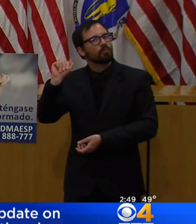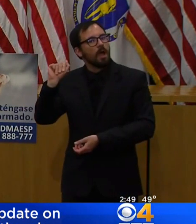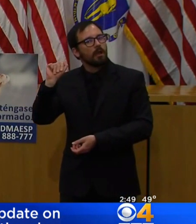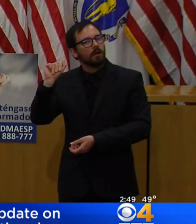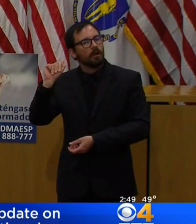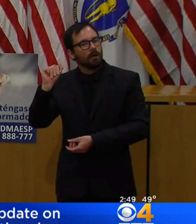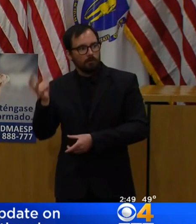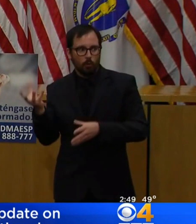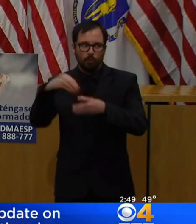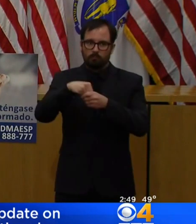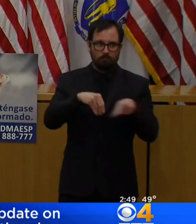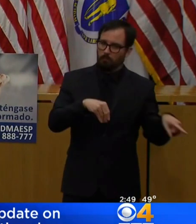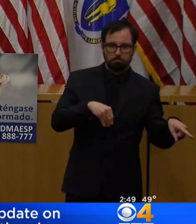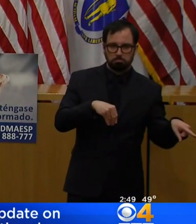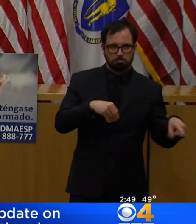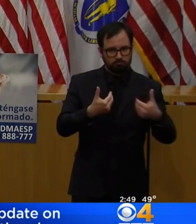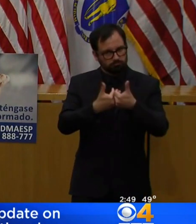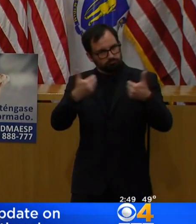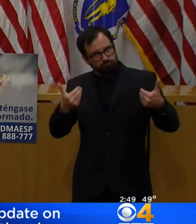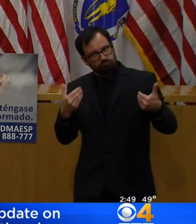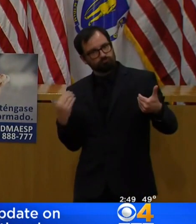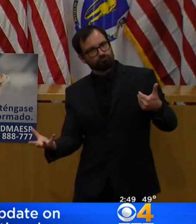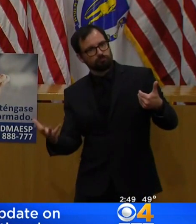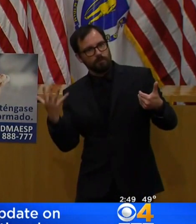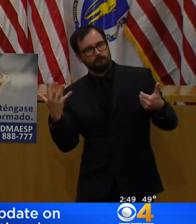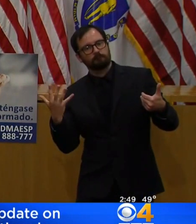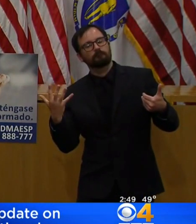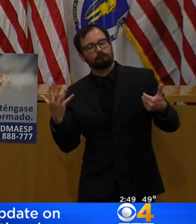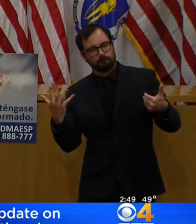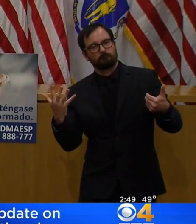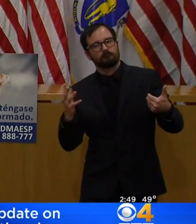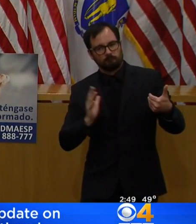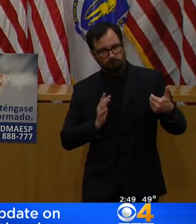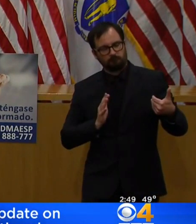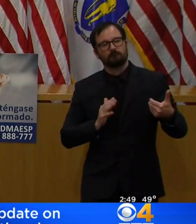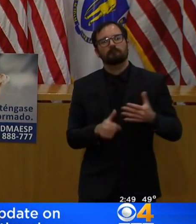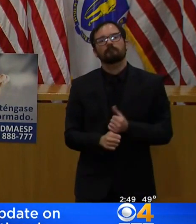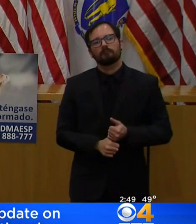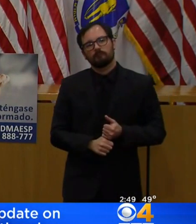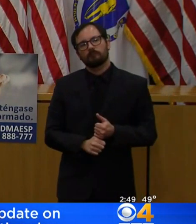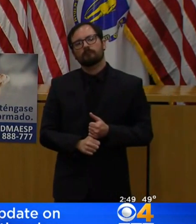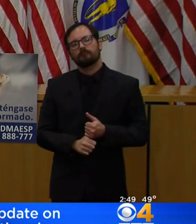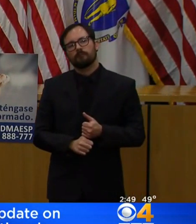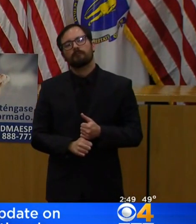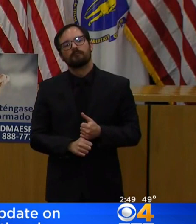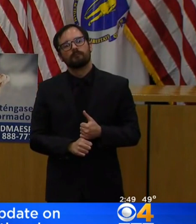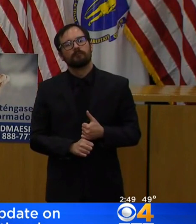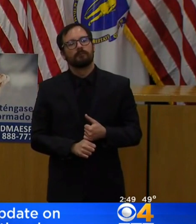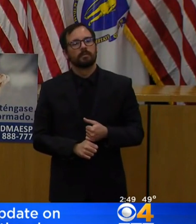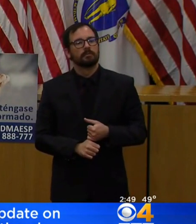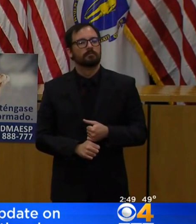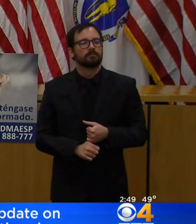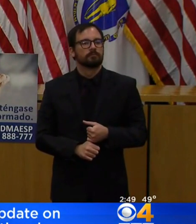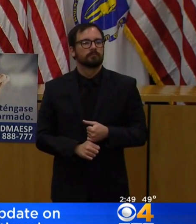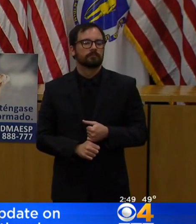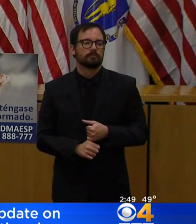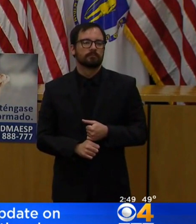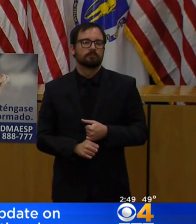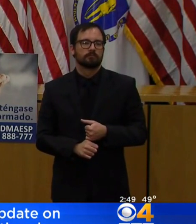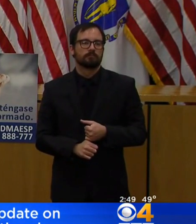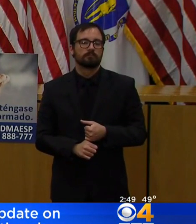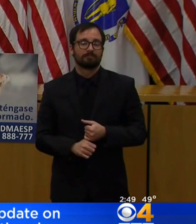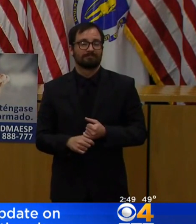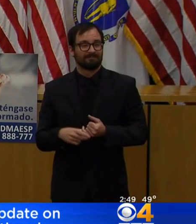agencies, and other organizations. As of yesterday, Commonwealth, as I said, had delivered four million pieces of PPE